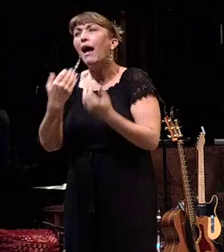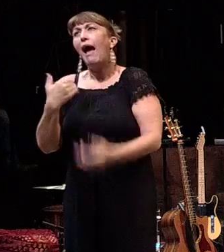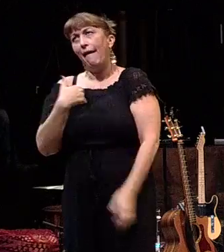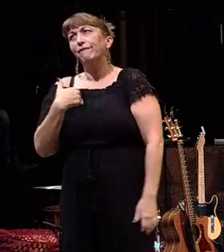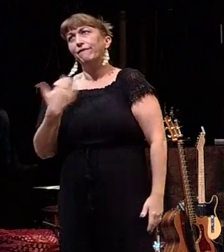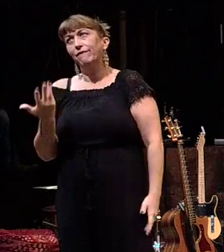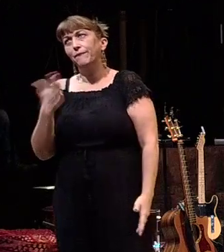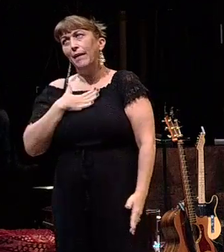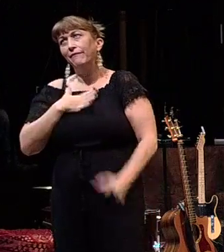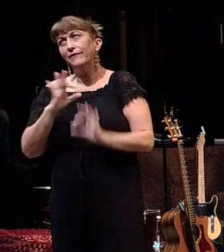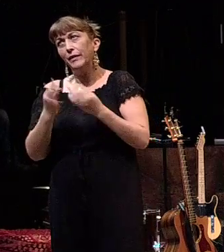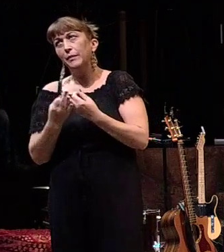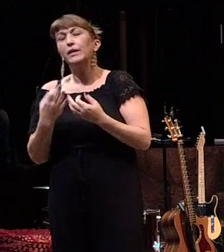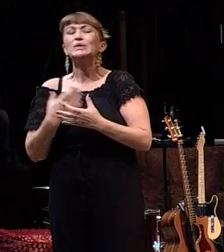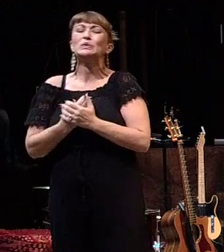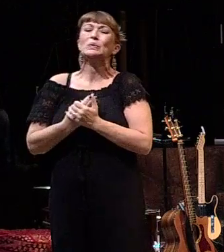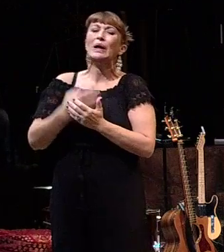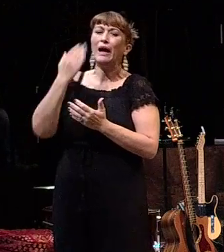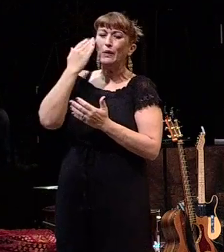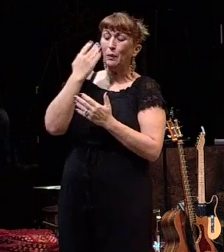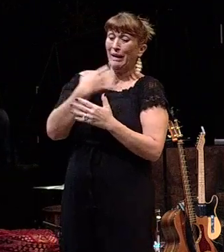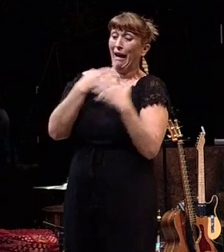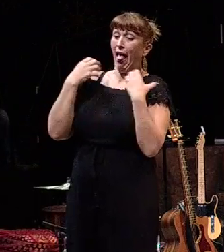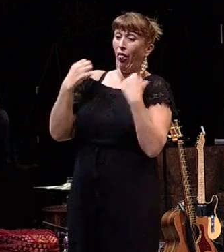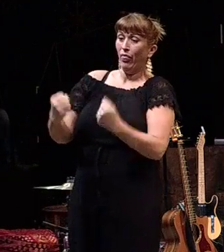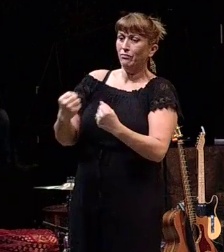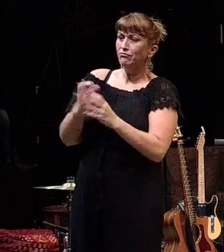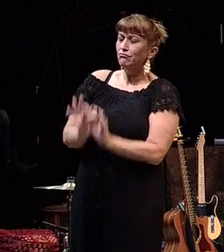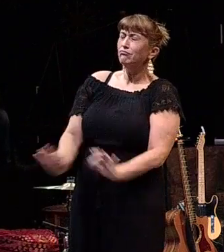so for me, I know being healthy is something that's important.